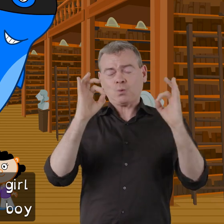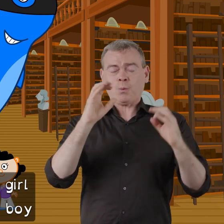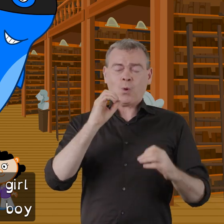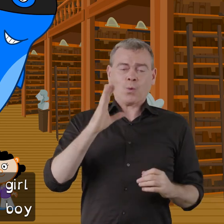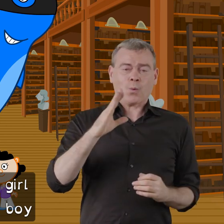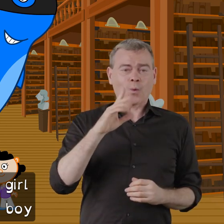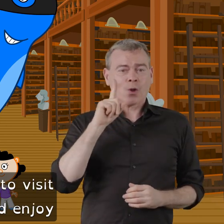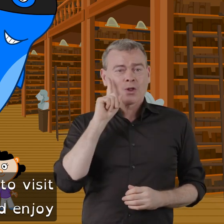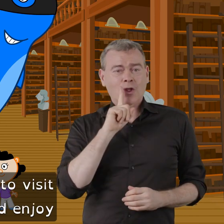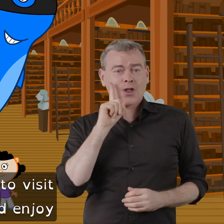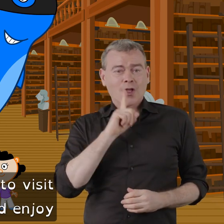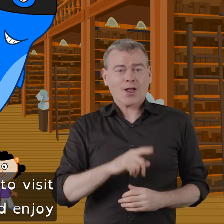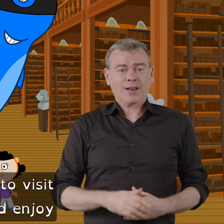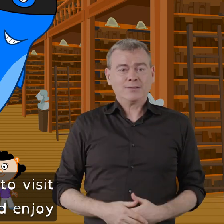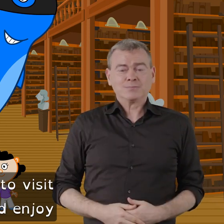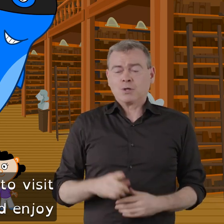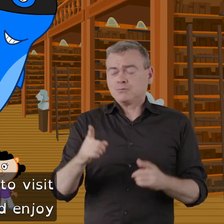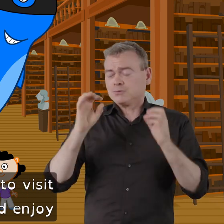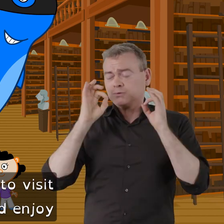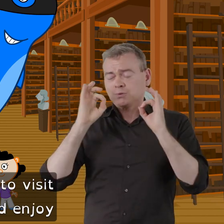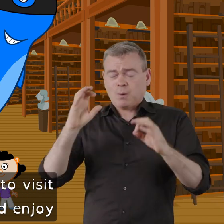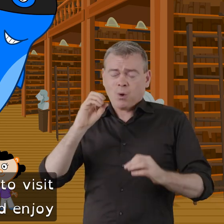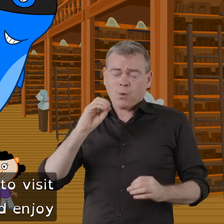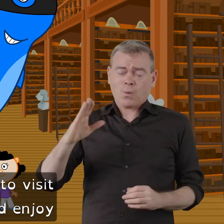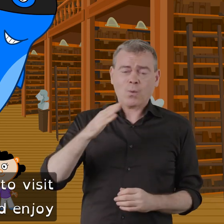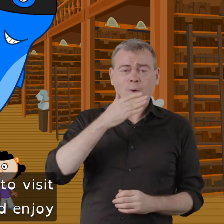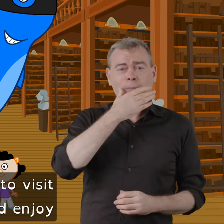cool boy who has come to visit, explore, and enjoy